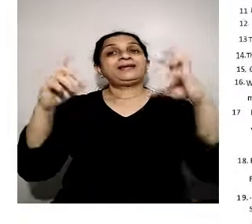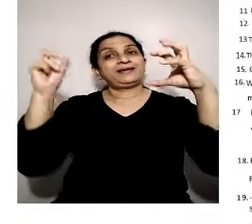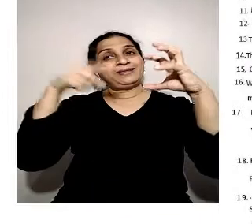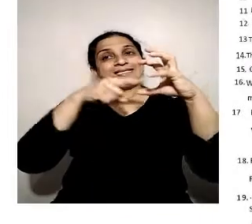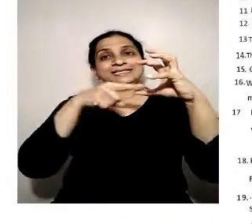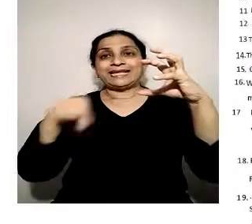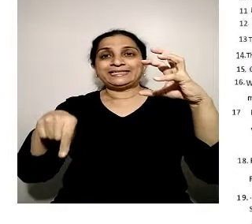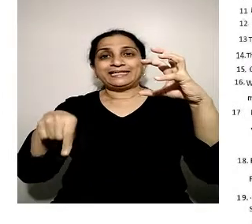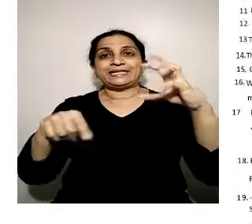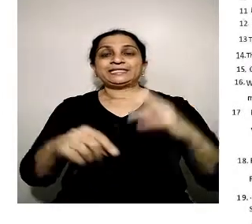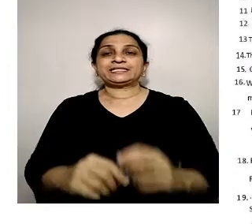Thirteen.